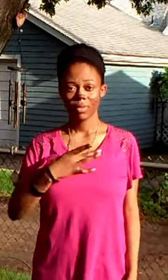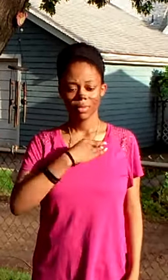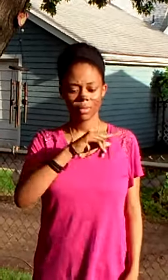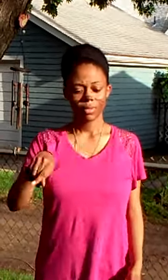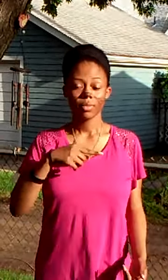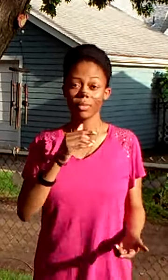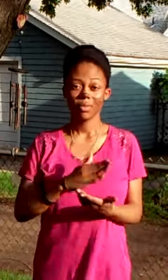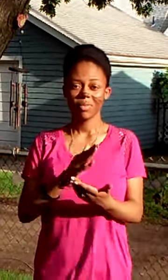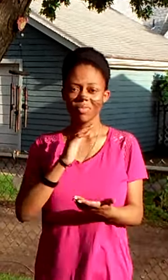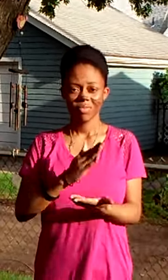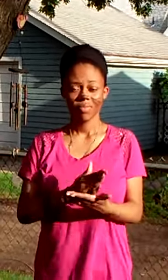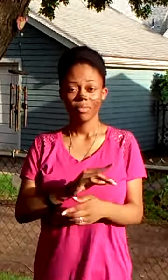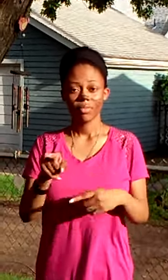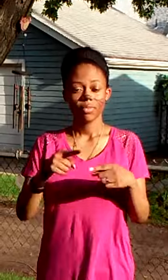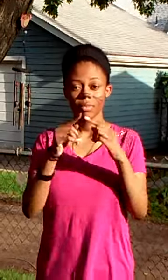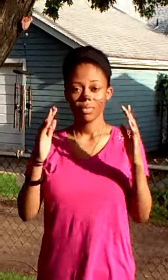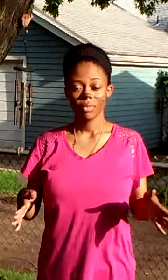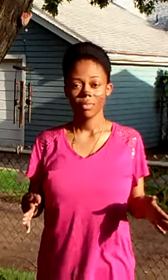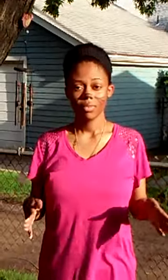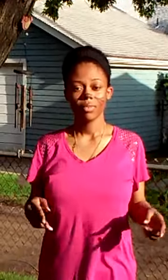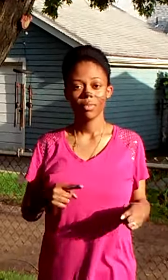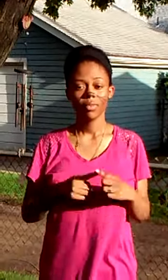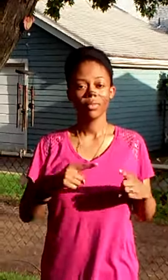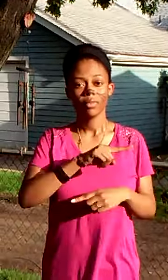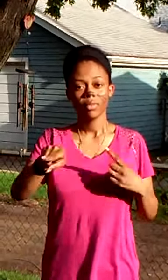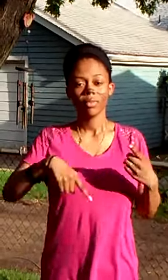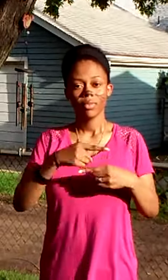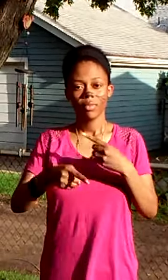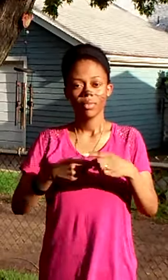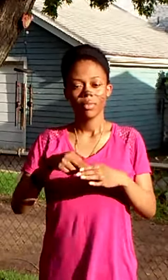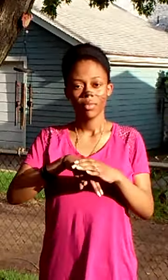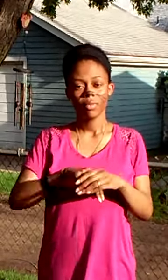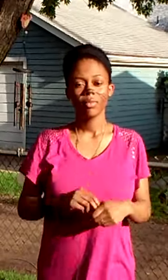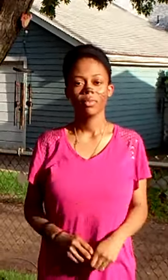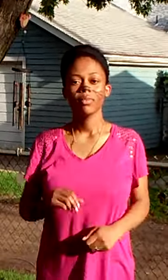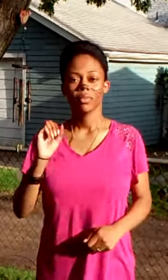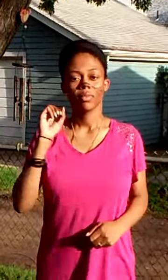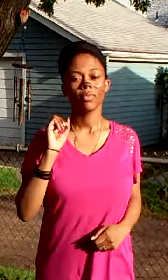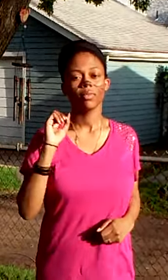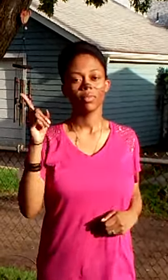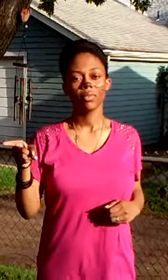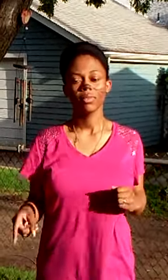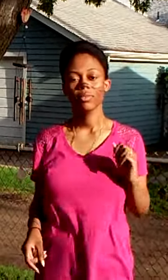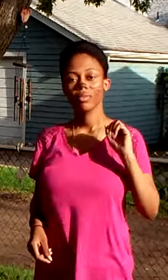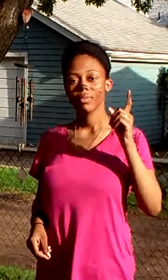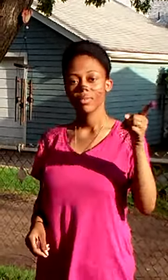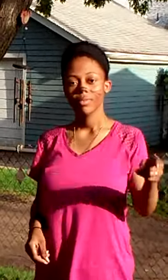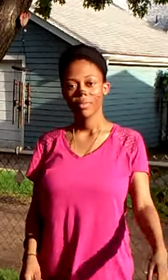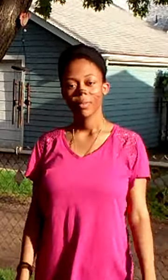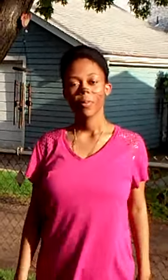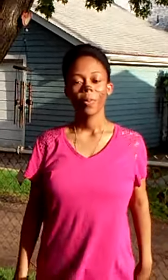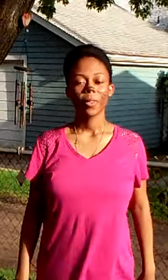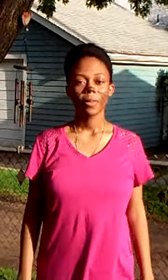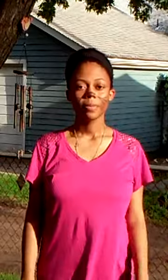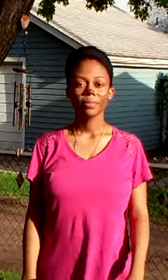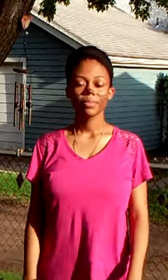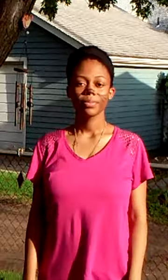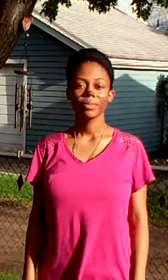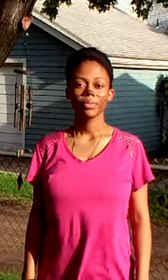It's like I can't stop with enemies I'm going to along when I'm inside you I